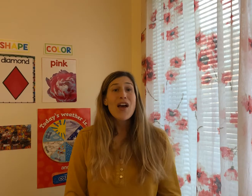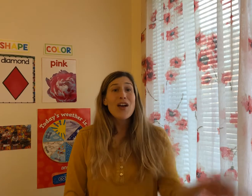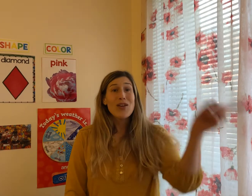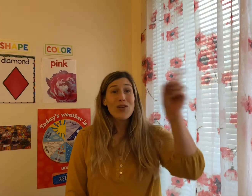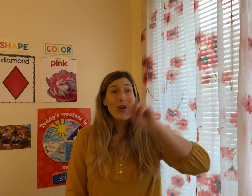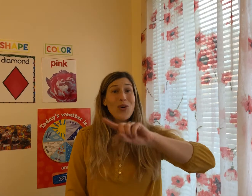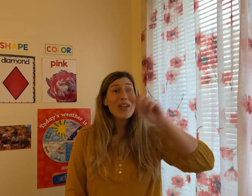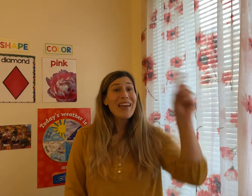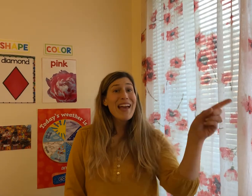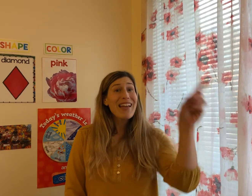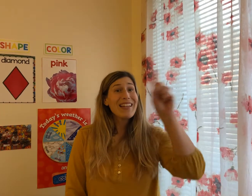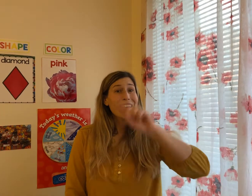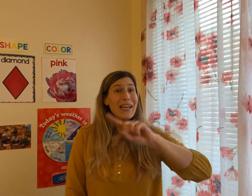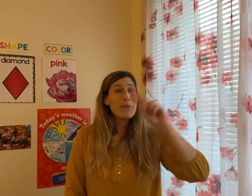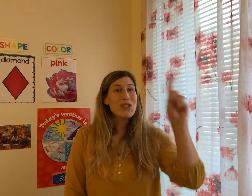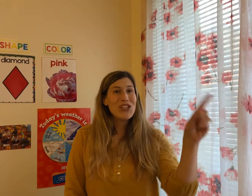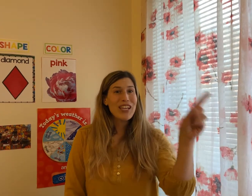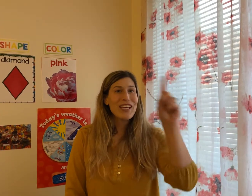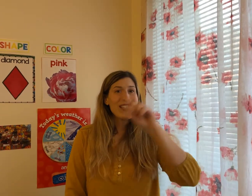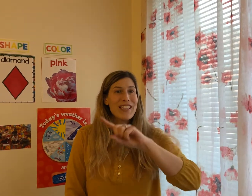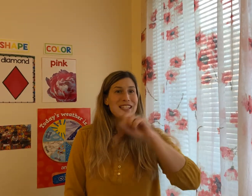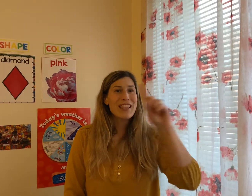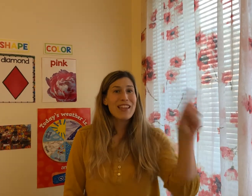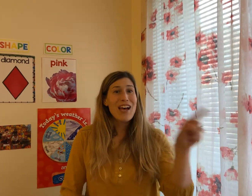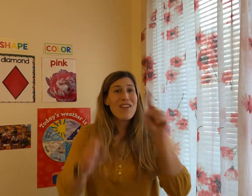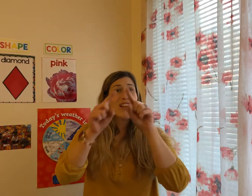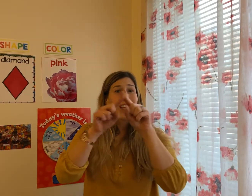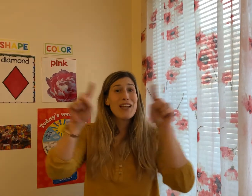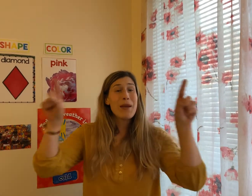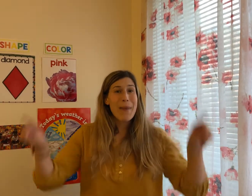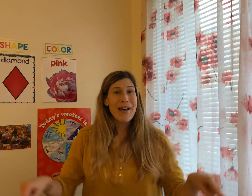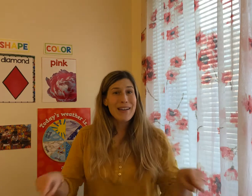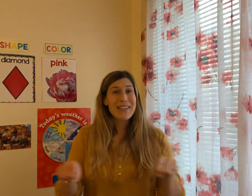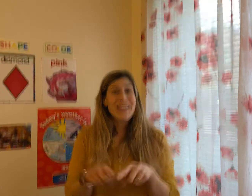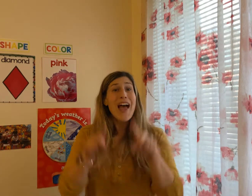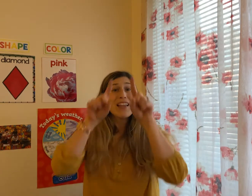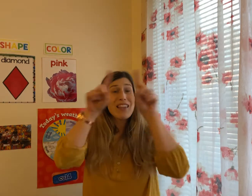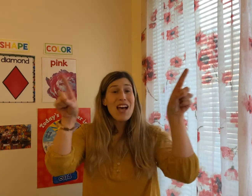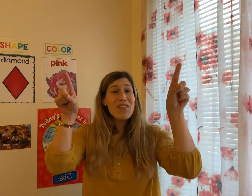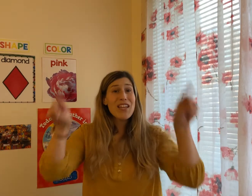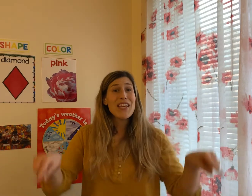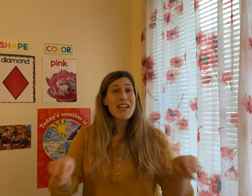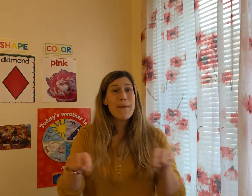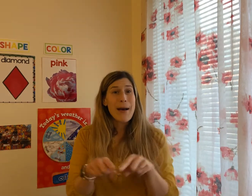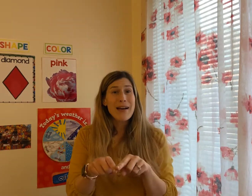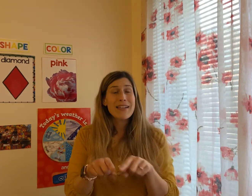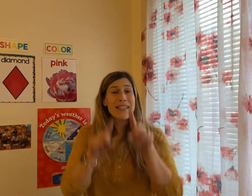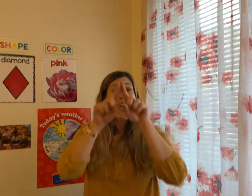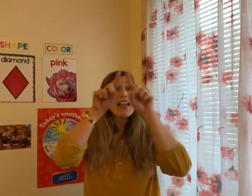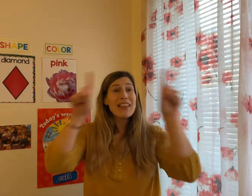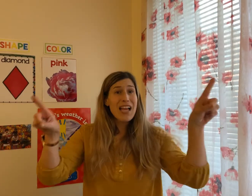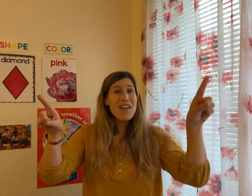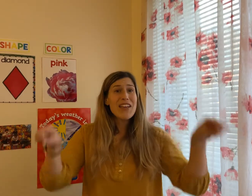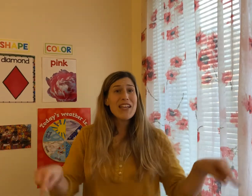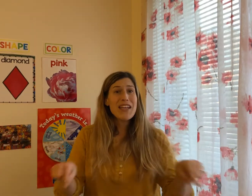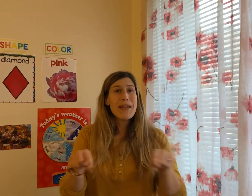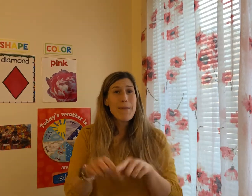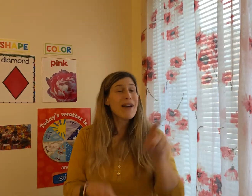No, you can't keep Jesus love in a box, love in a box, just love in a box.